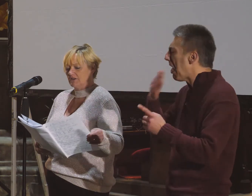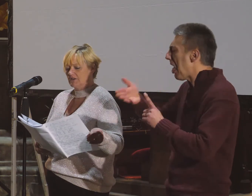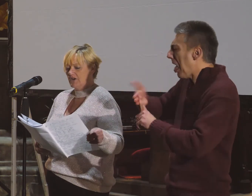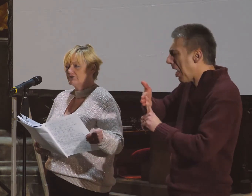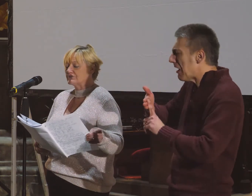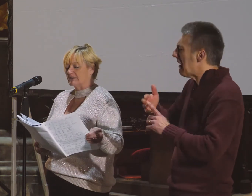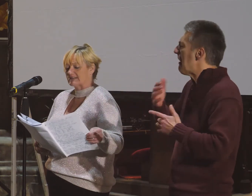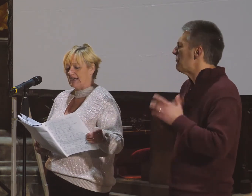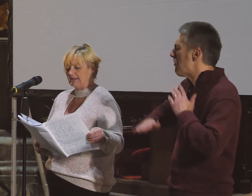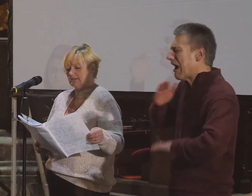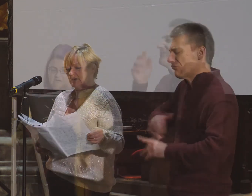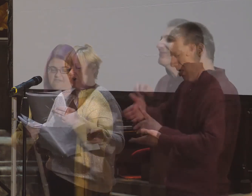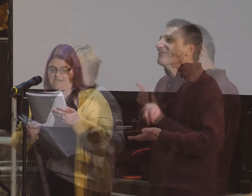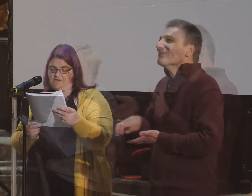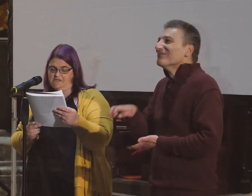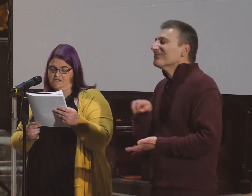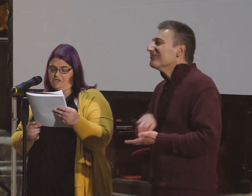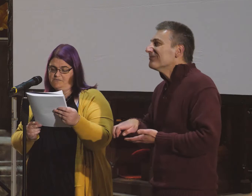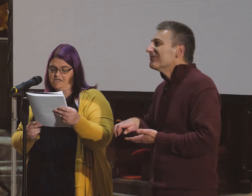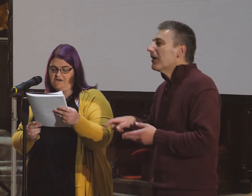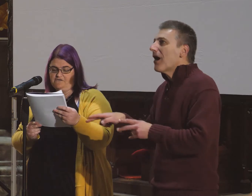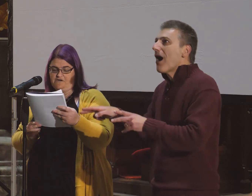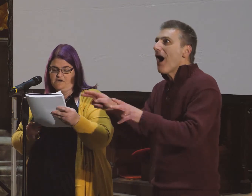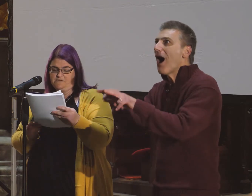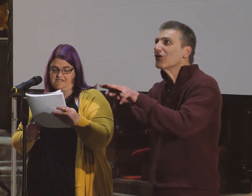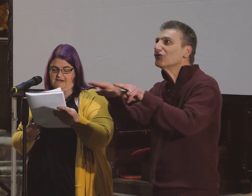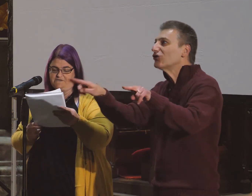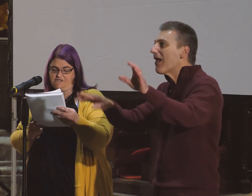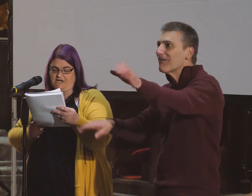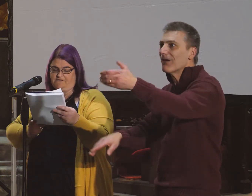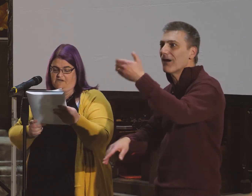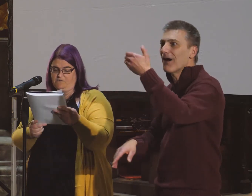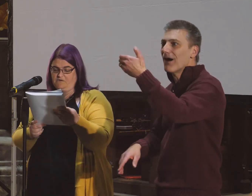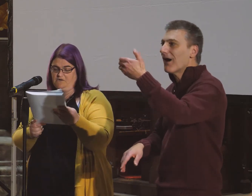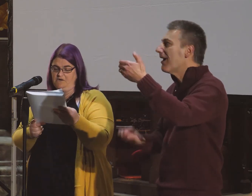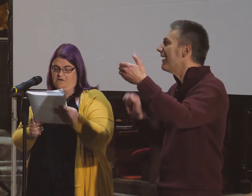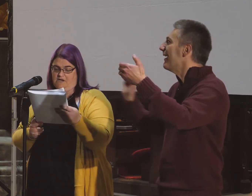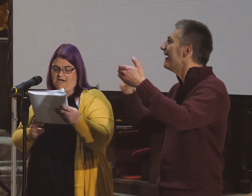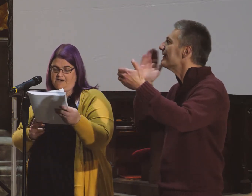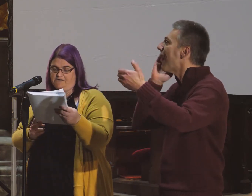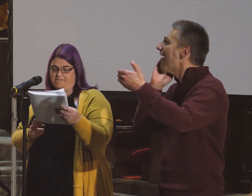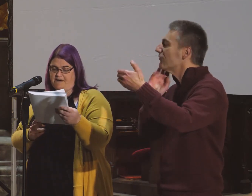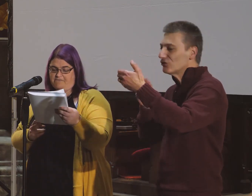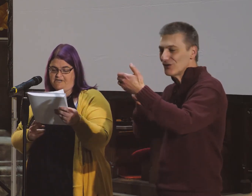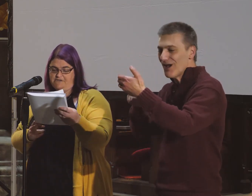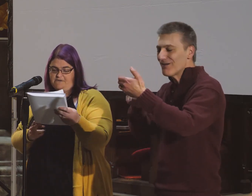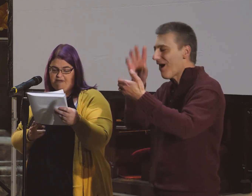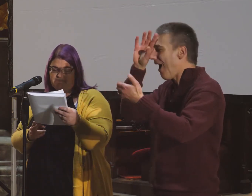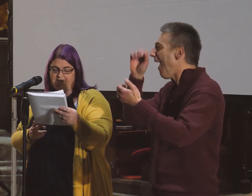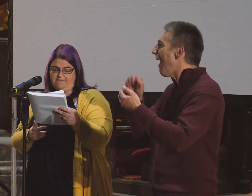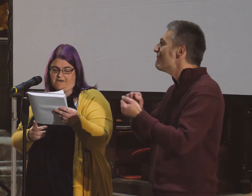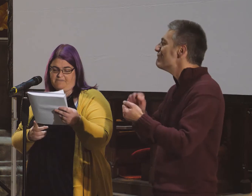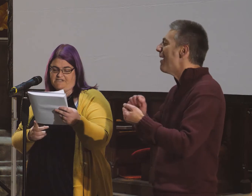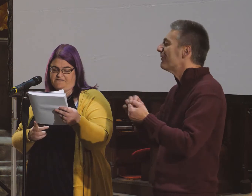irrational, suicidal. Then on the shop shelf, was the aftershave he wore. Another memory to